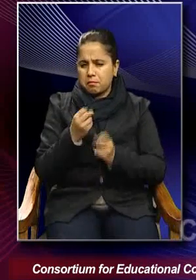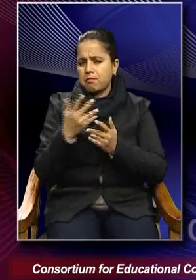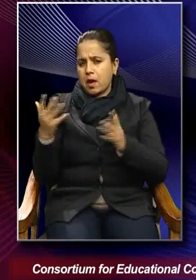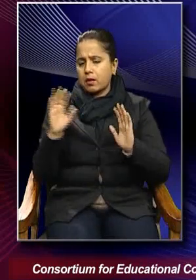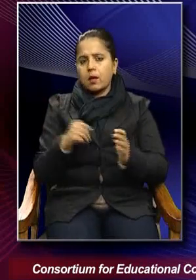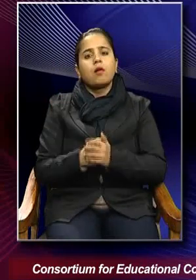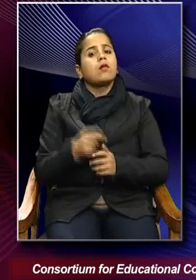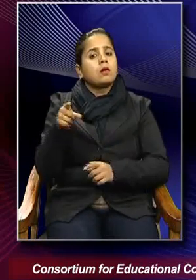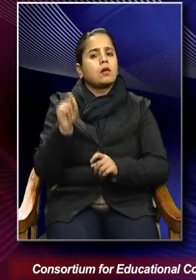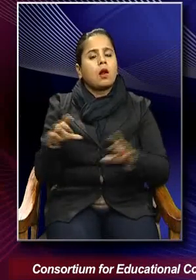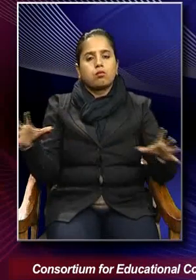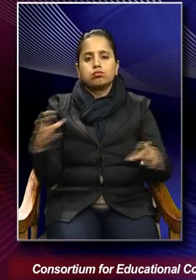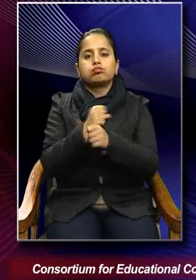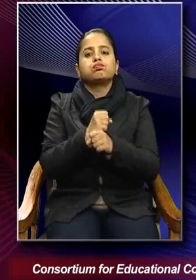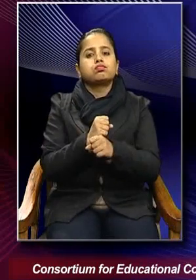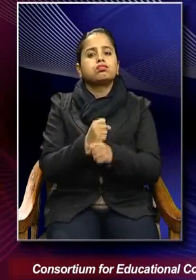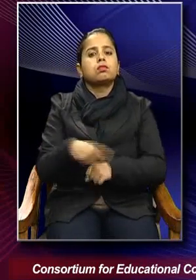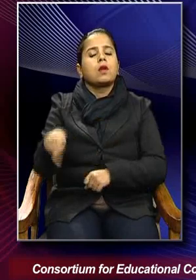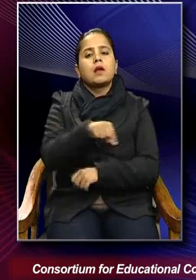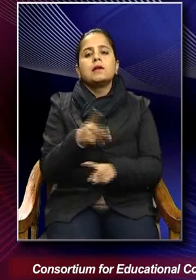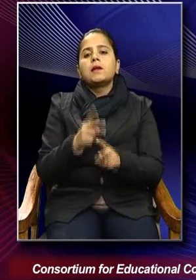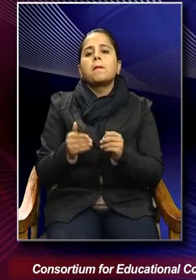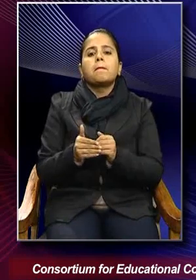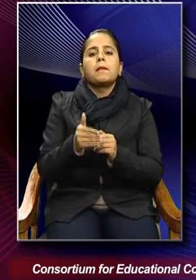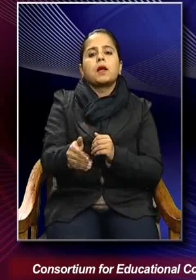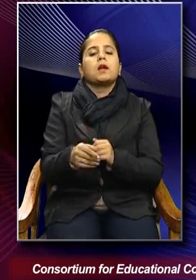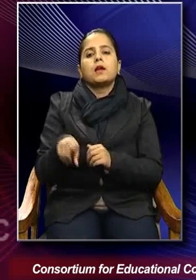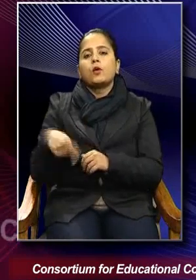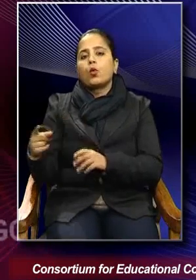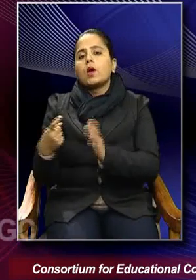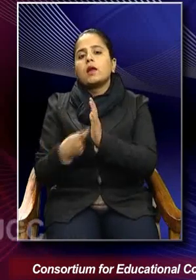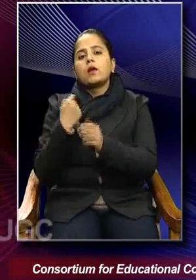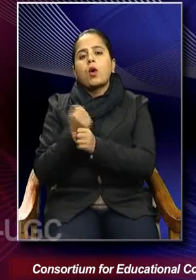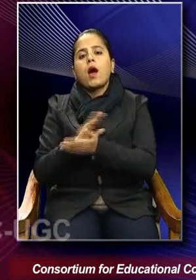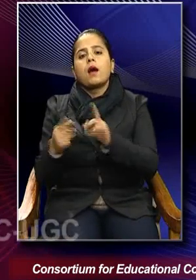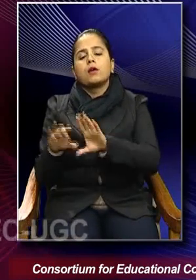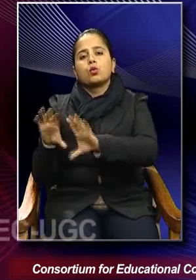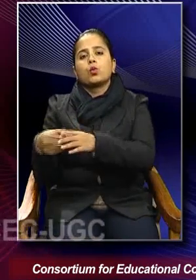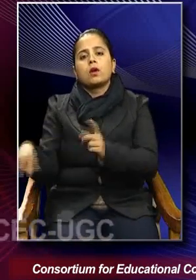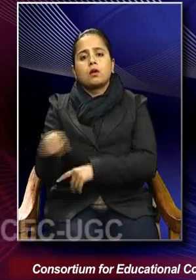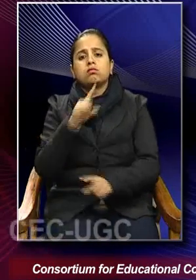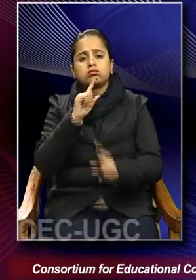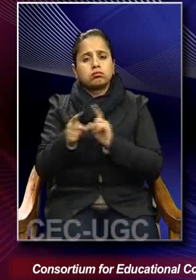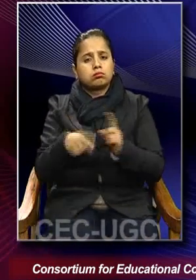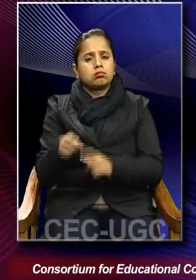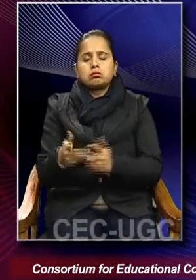uh, they can be clubbed as, uh, as, as right wing politics, uh, dictatorial nevertheless.